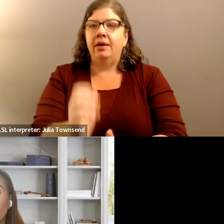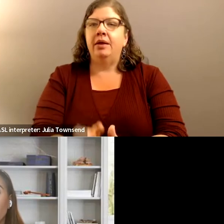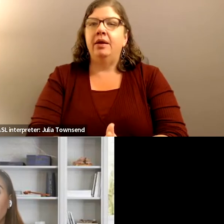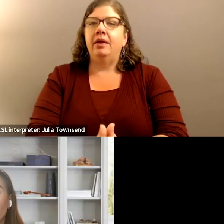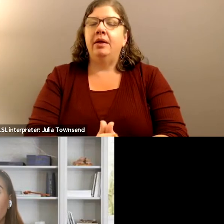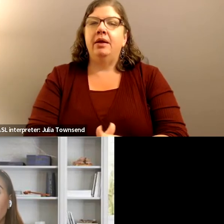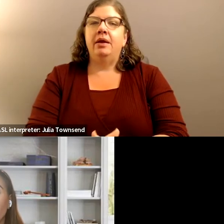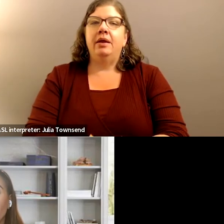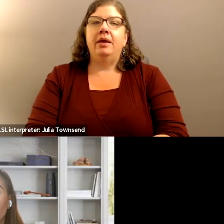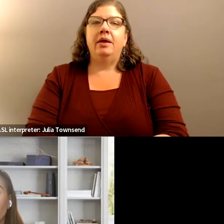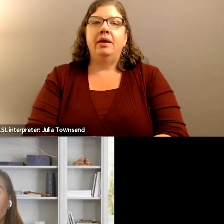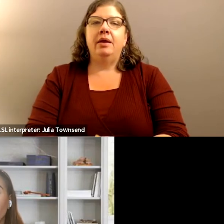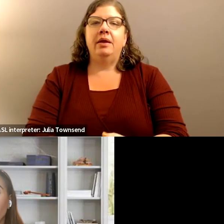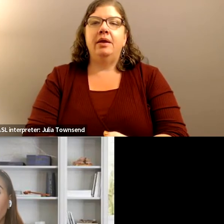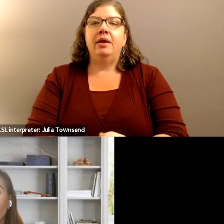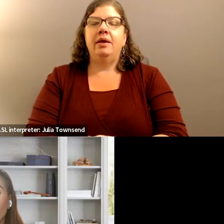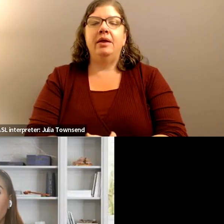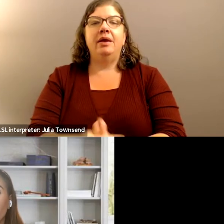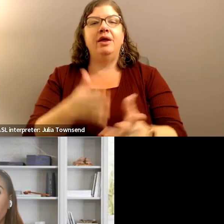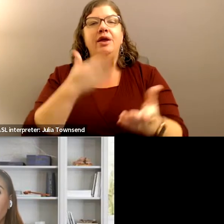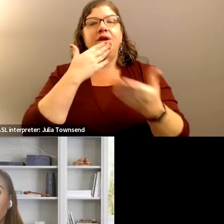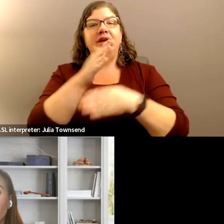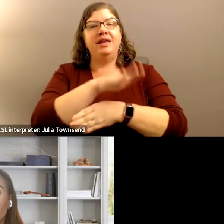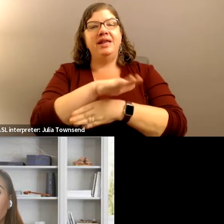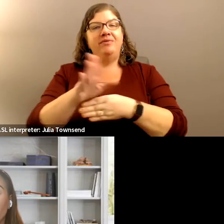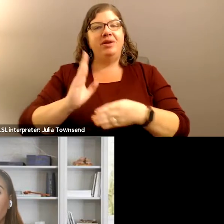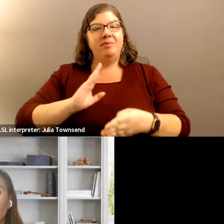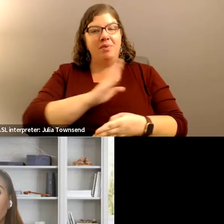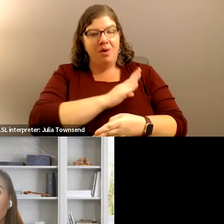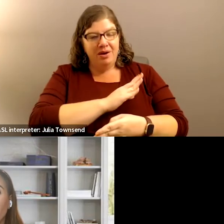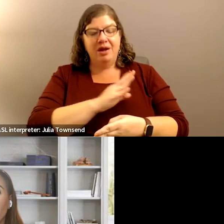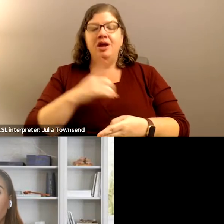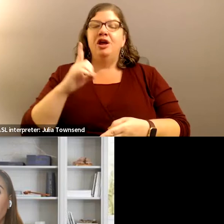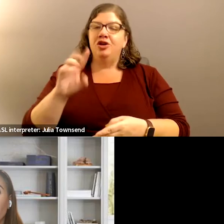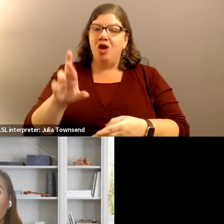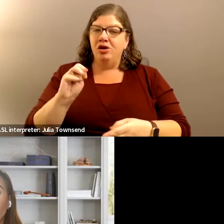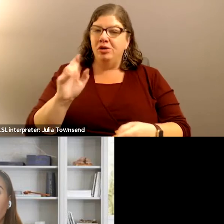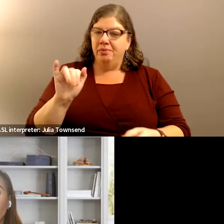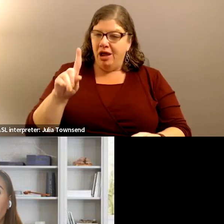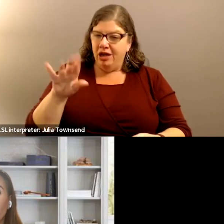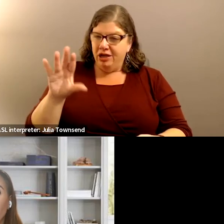Okay. Good. Good evening, board members and Dr. Maldonado.